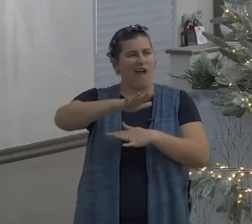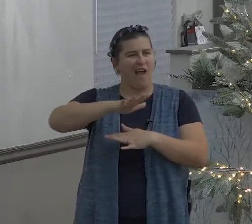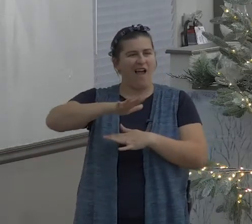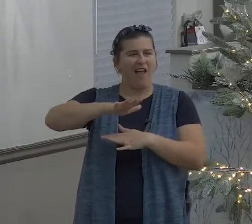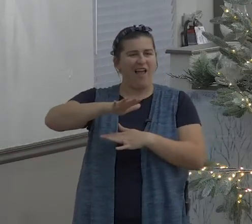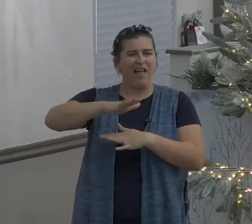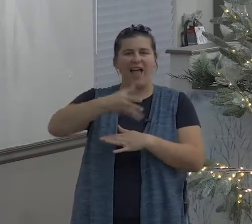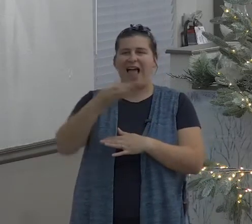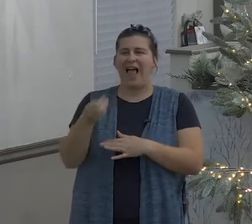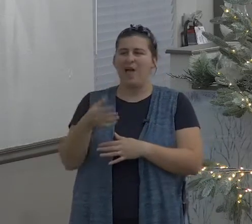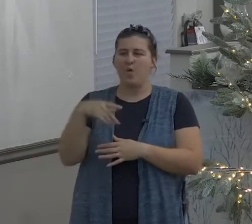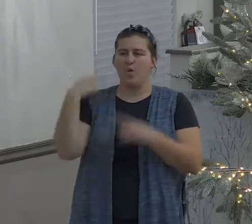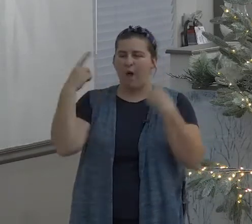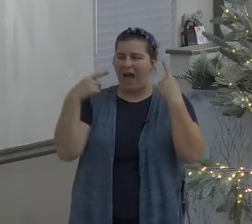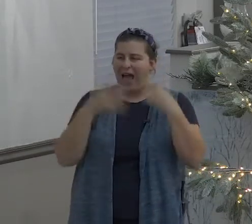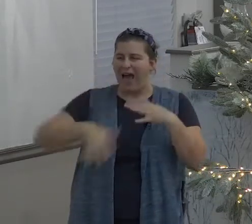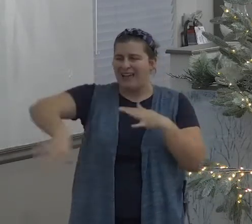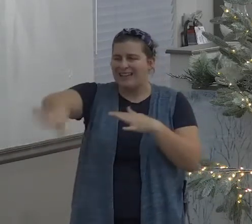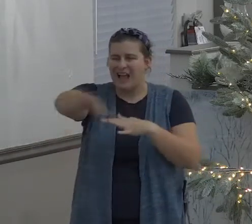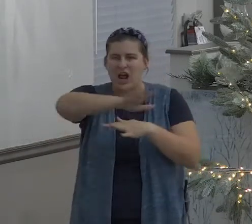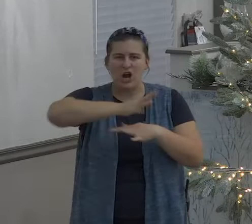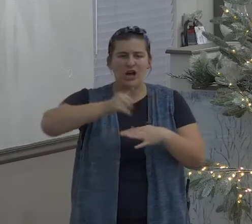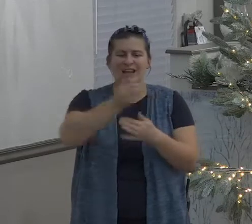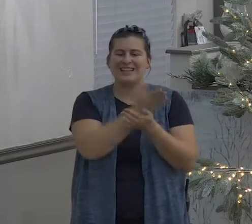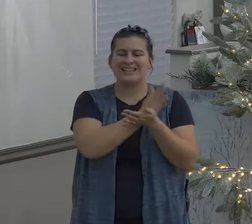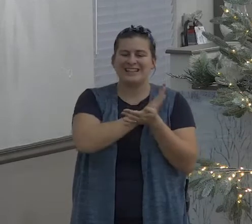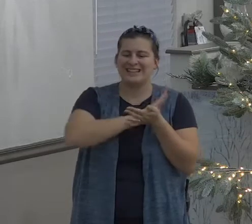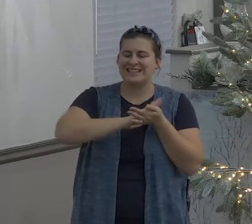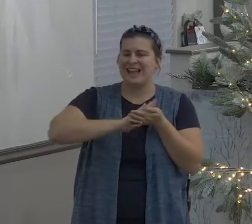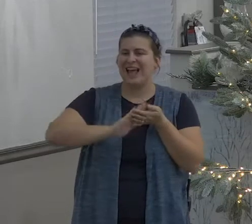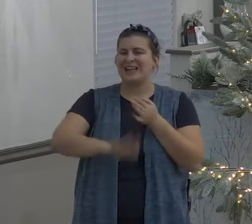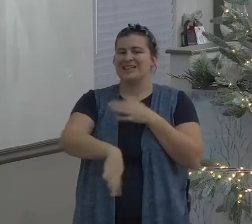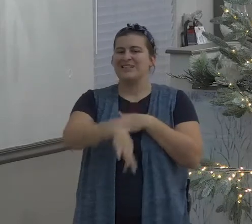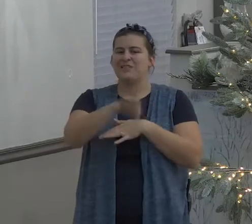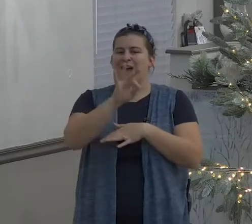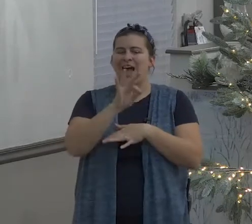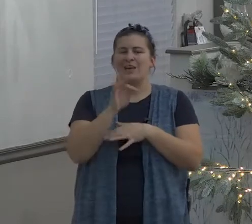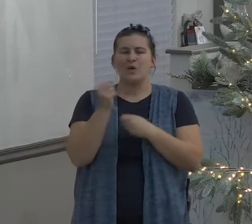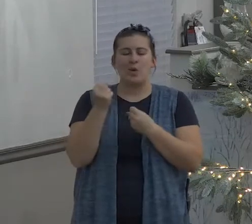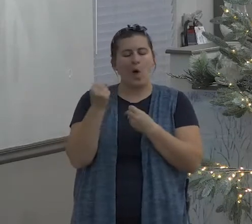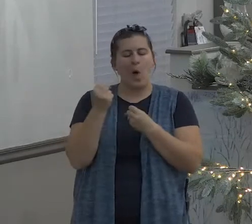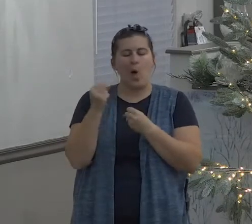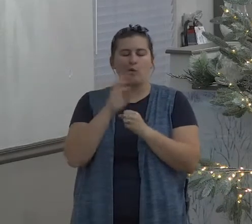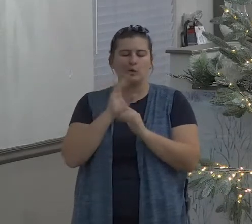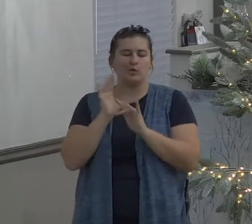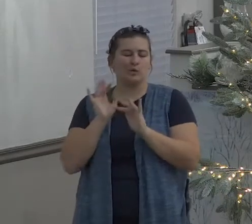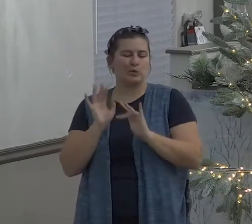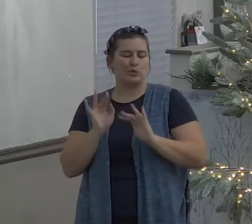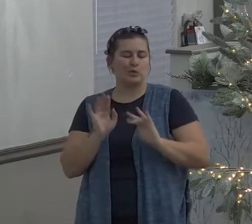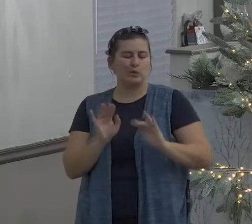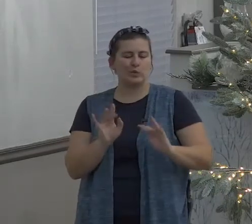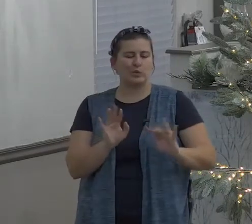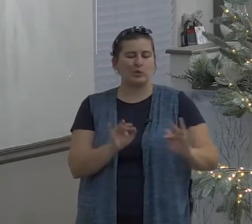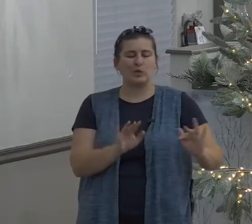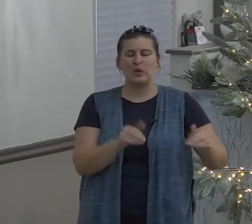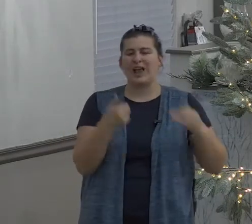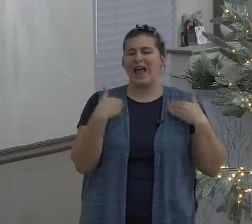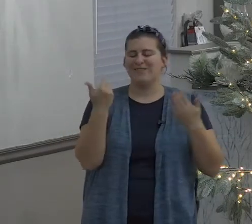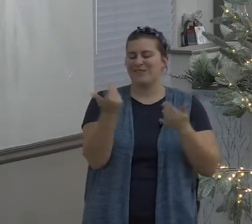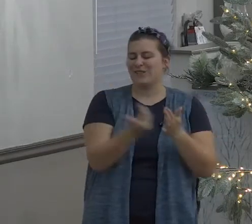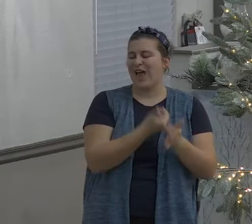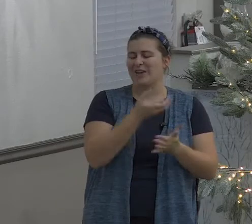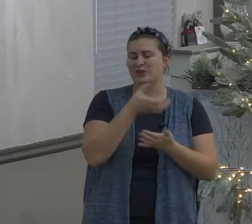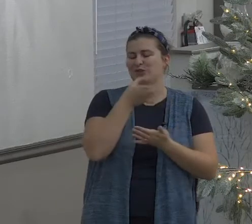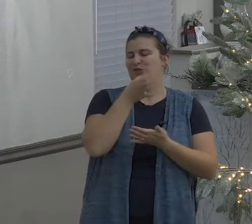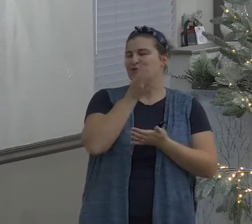I you know I've been over my in my life I've been out in the wilderness and boy